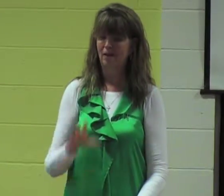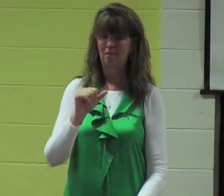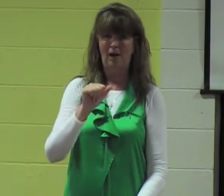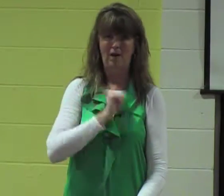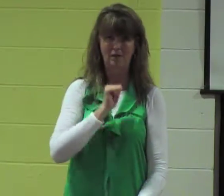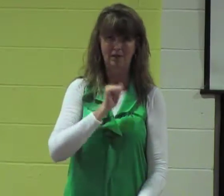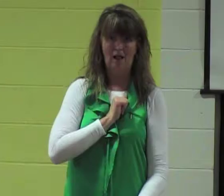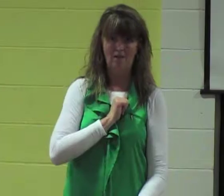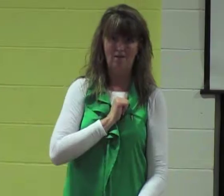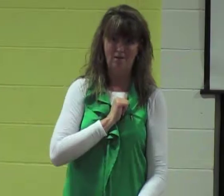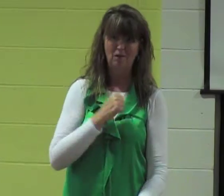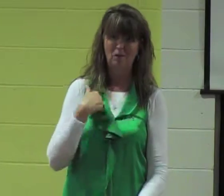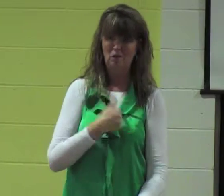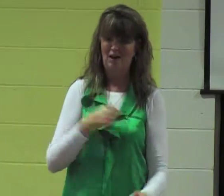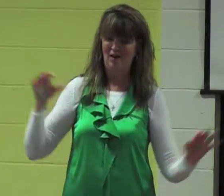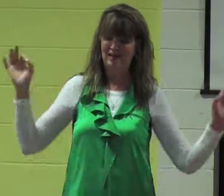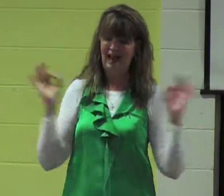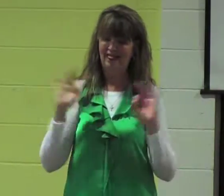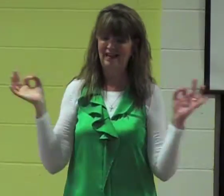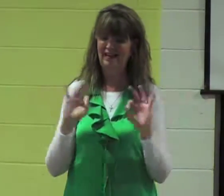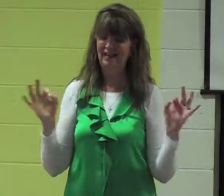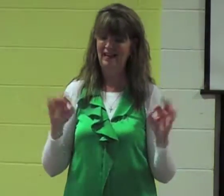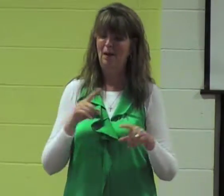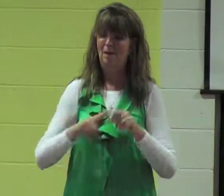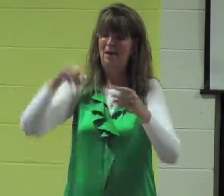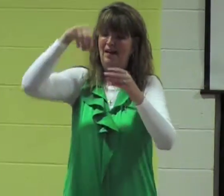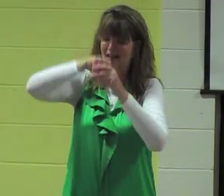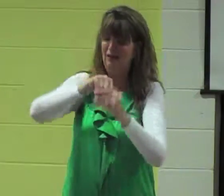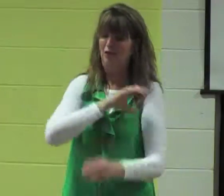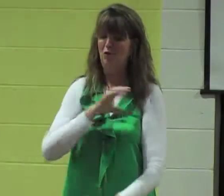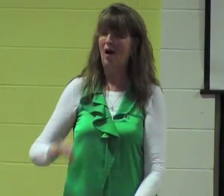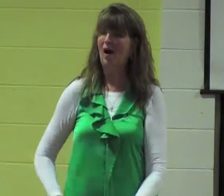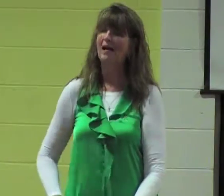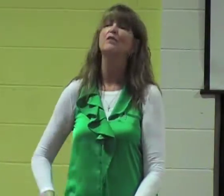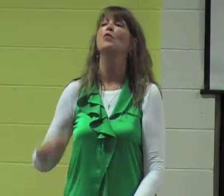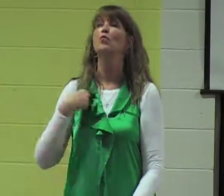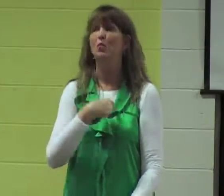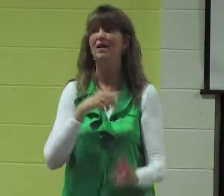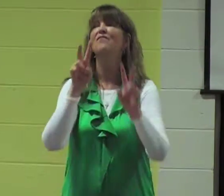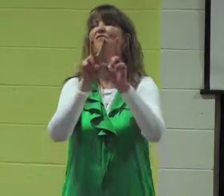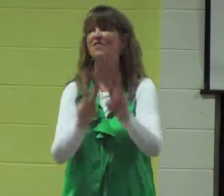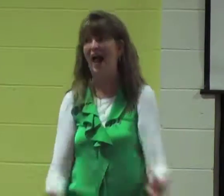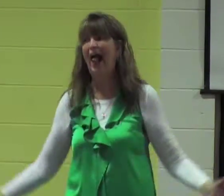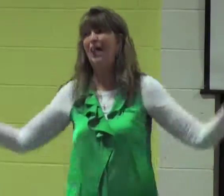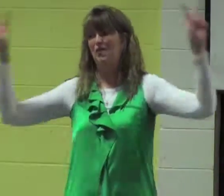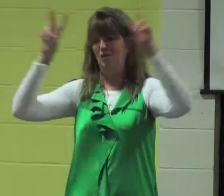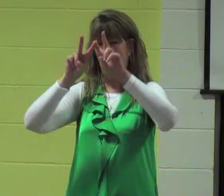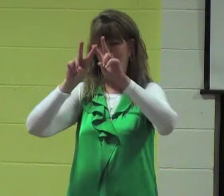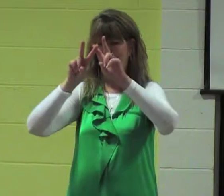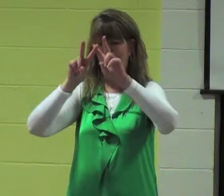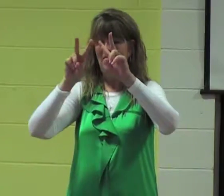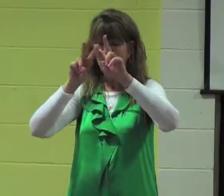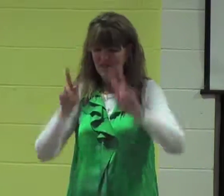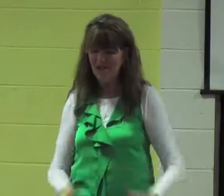lived by ourselves we are nothing but in Christ we are valuable